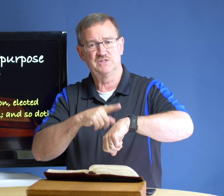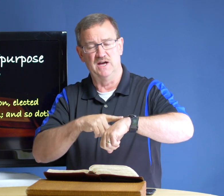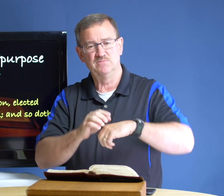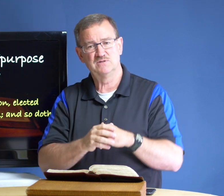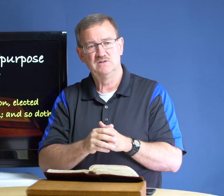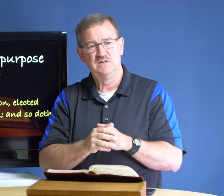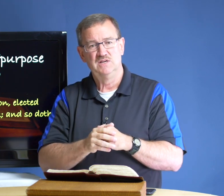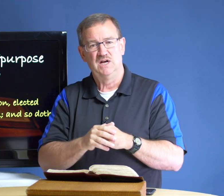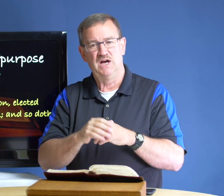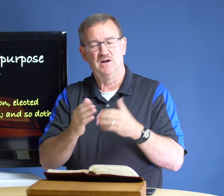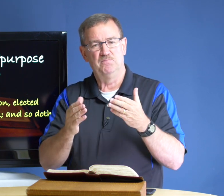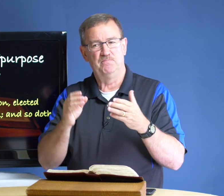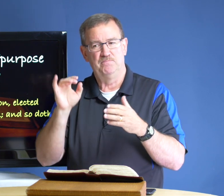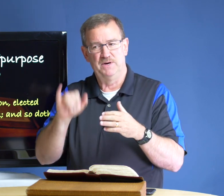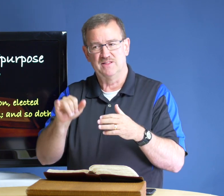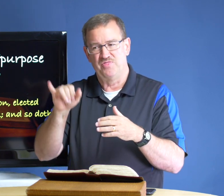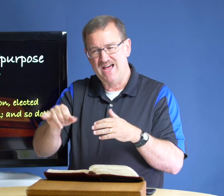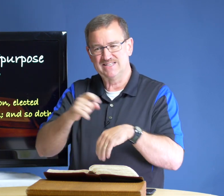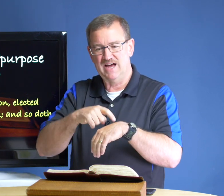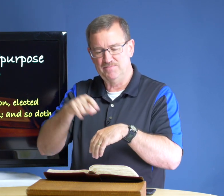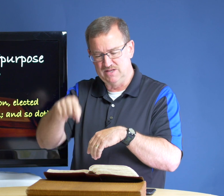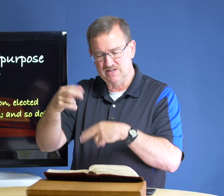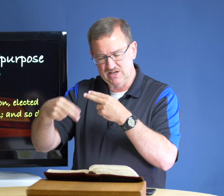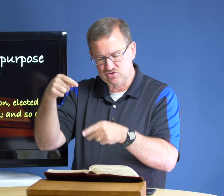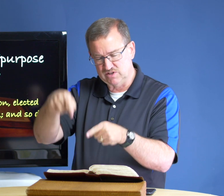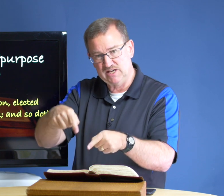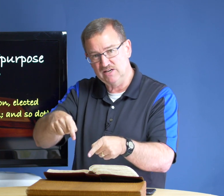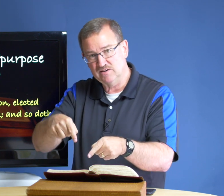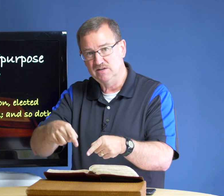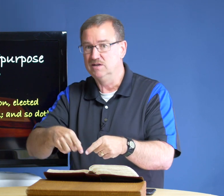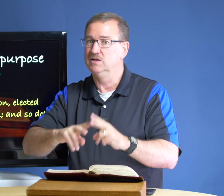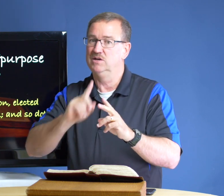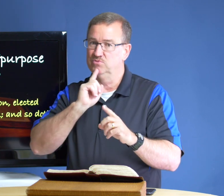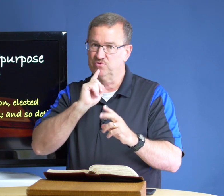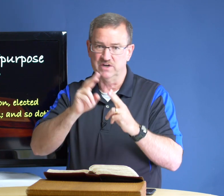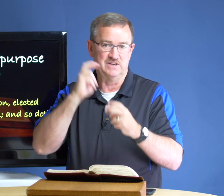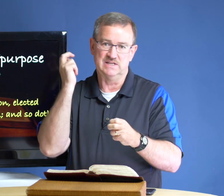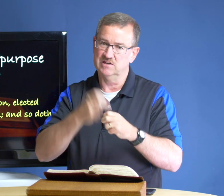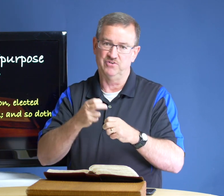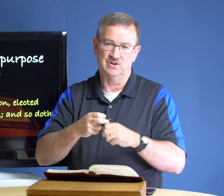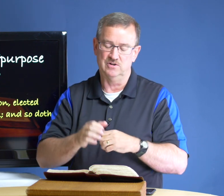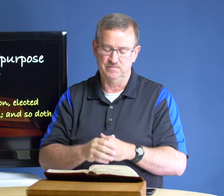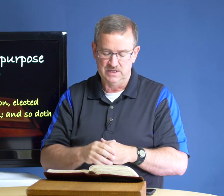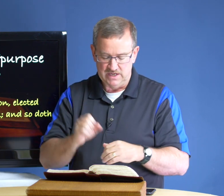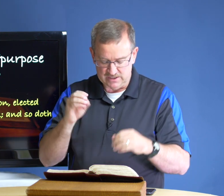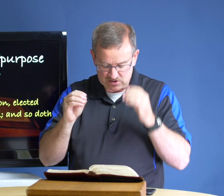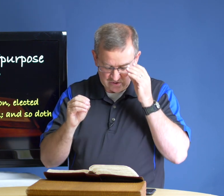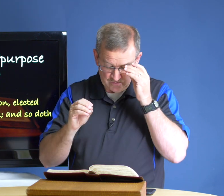times uh but that time in the history here it was very difficult and so